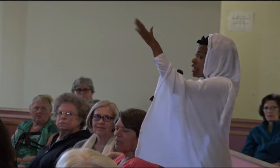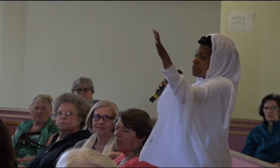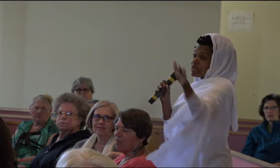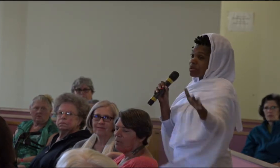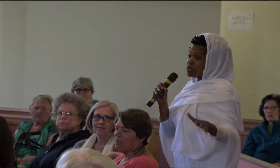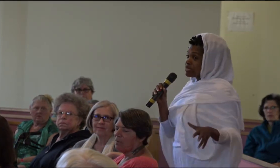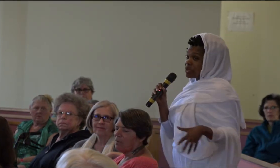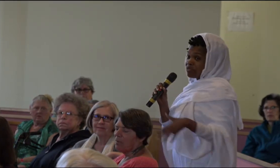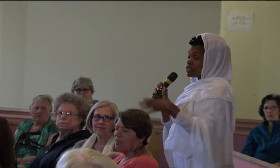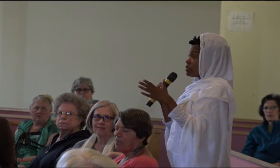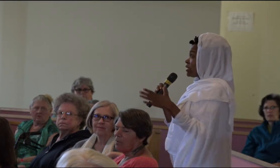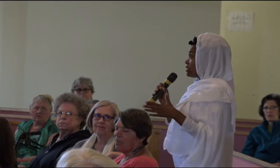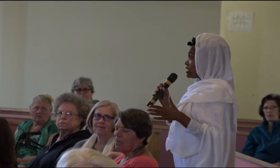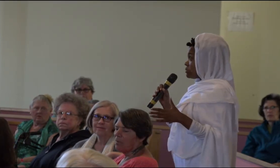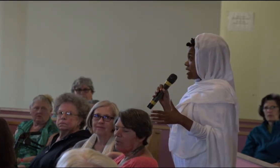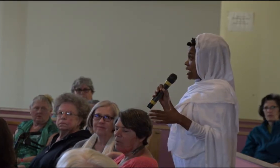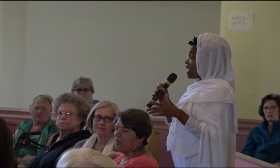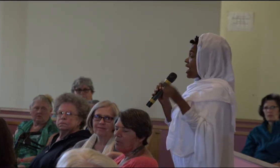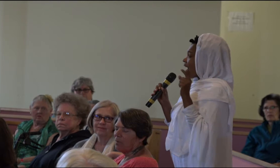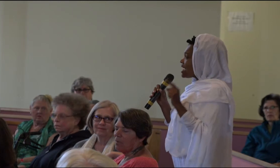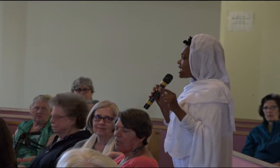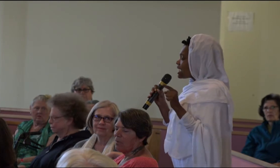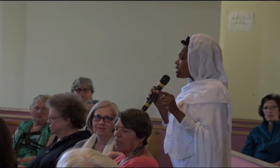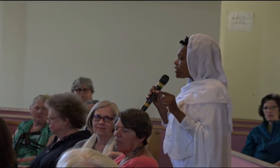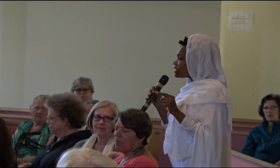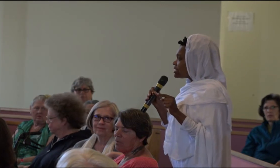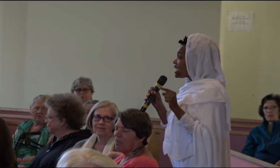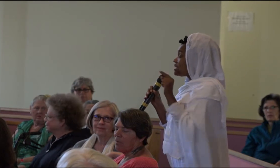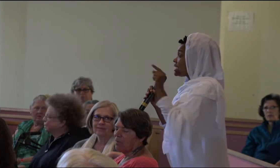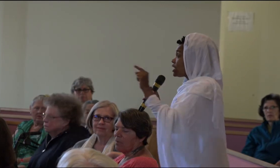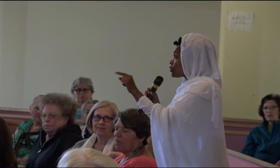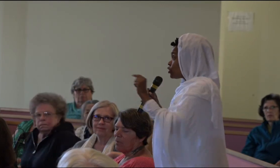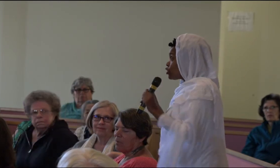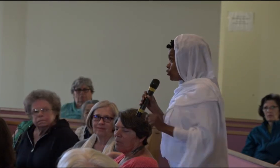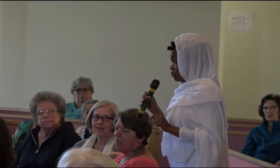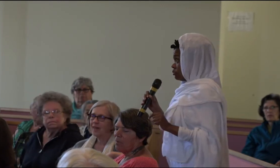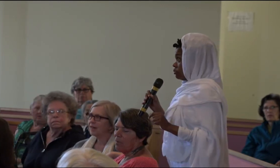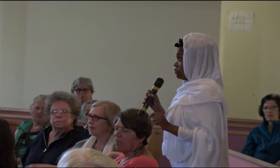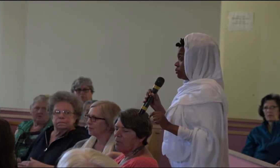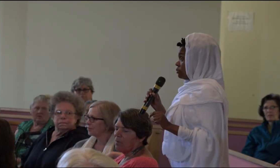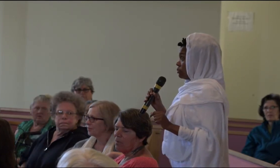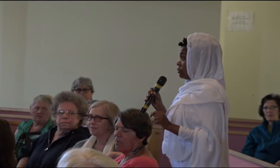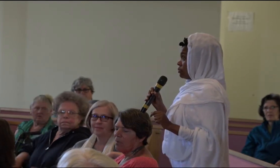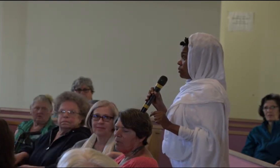I've been church hopping, going wherever spirit leads me. I came here today to hear you.